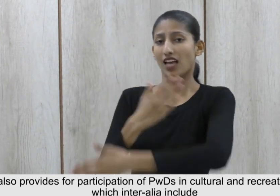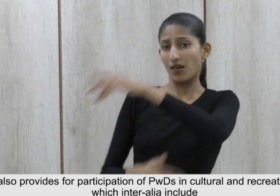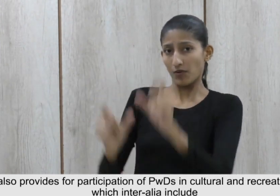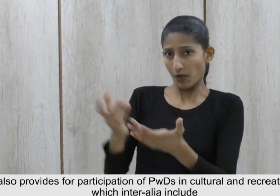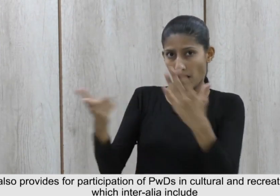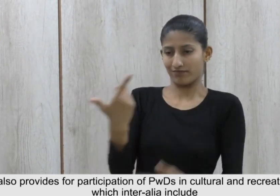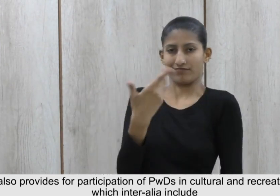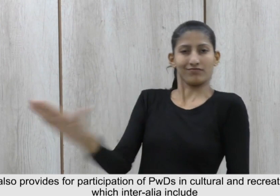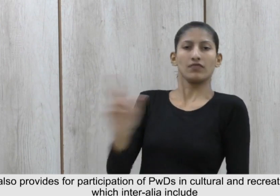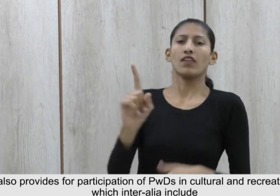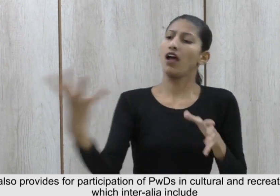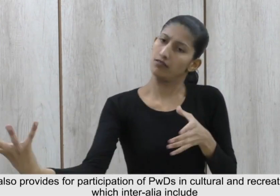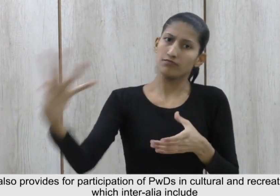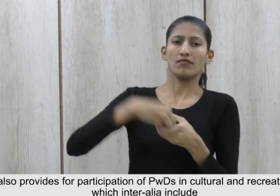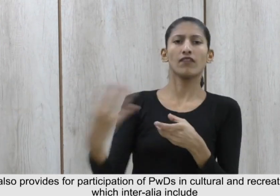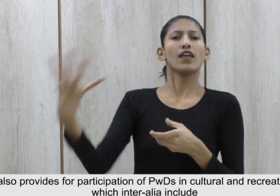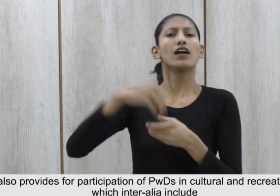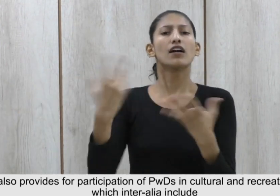activities which inter-Aliya include 9.